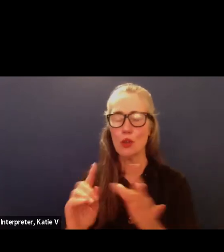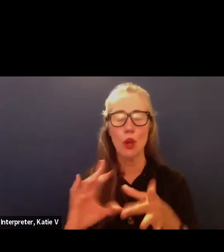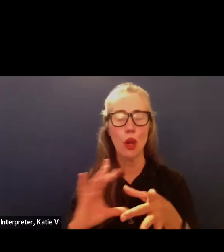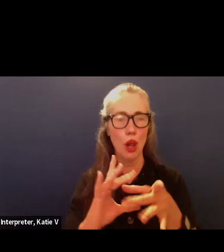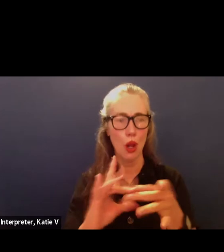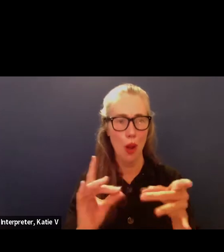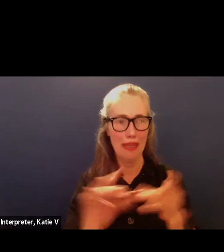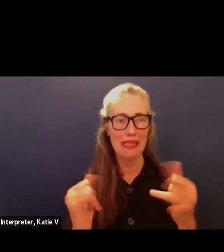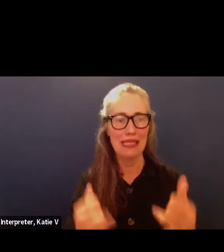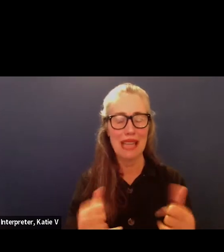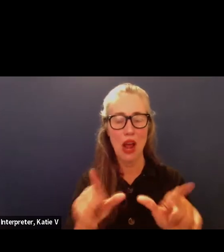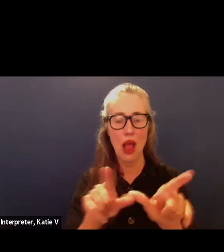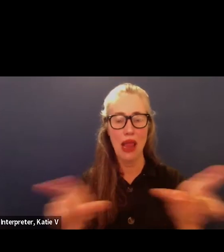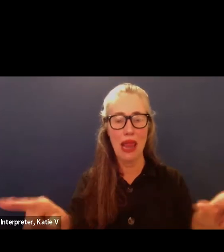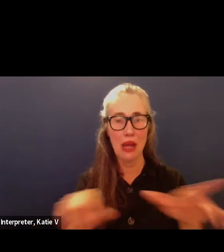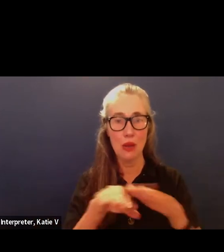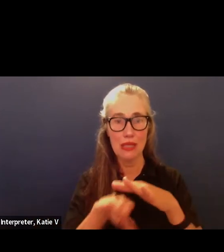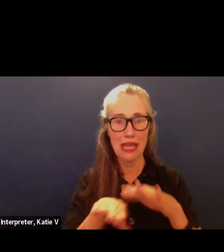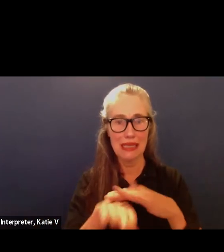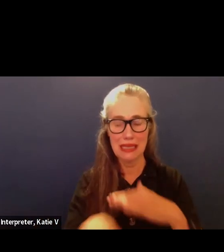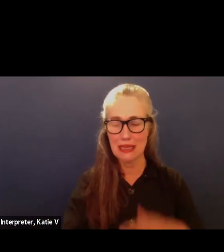thank you